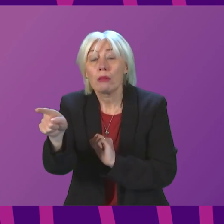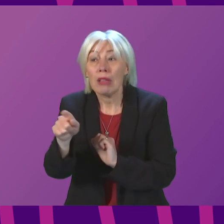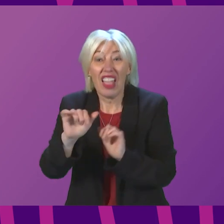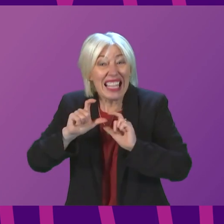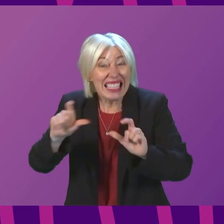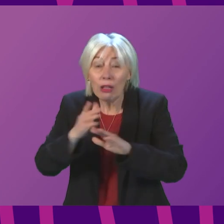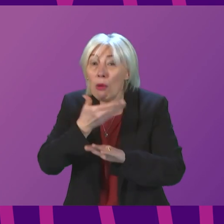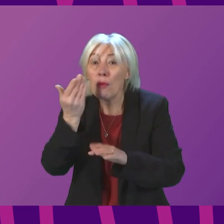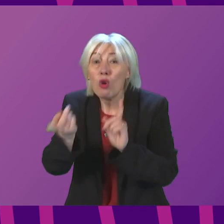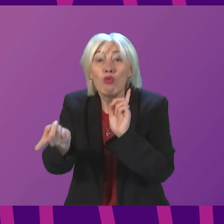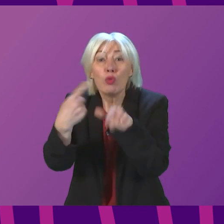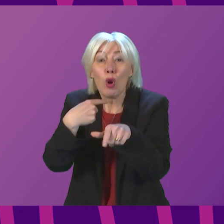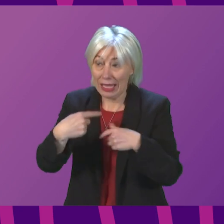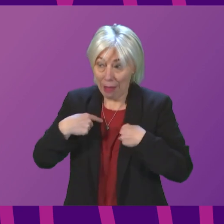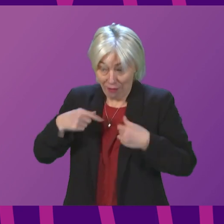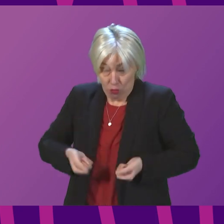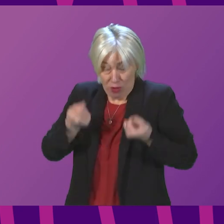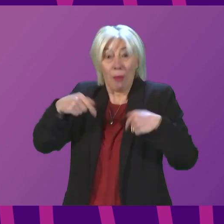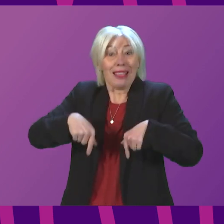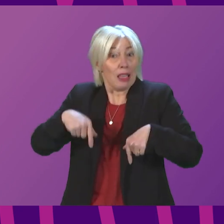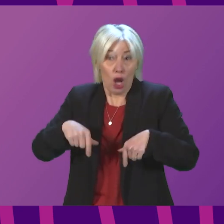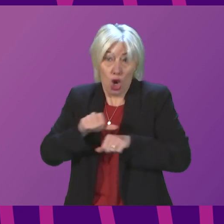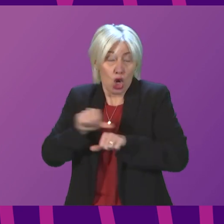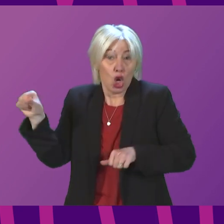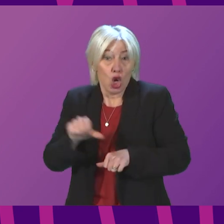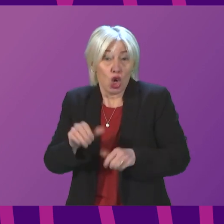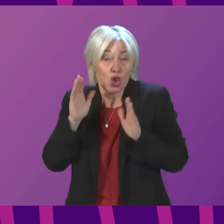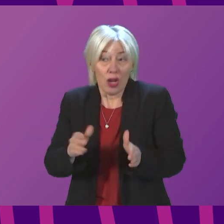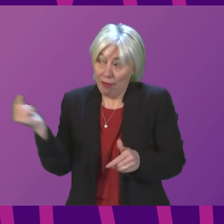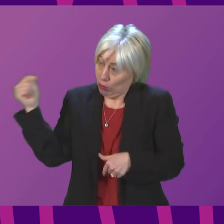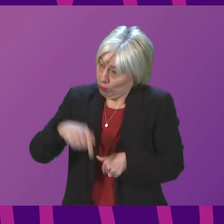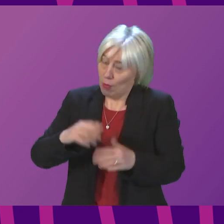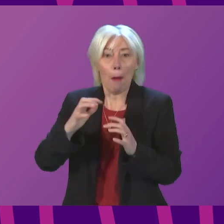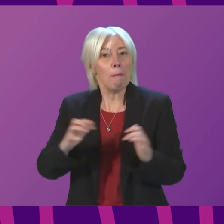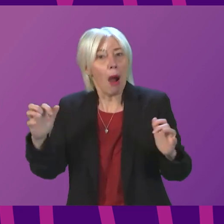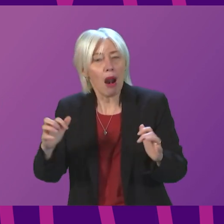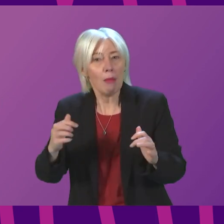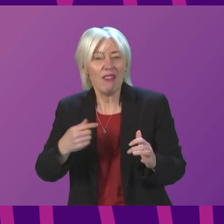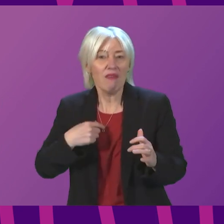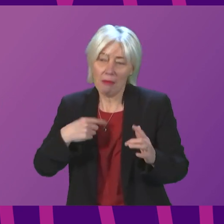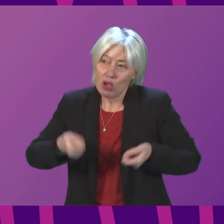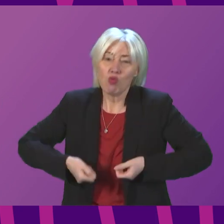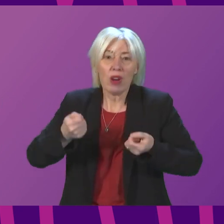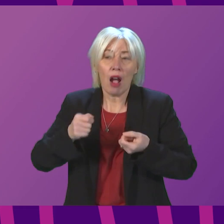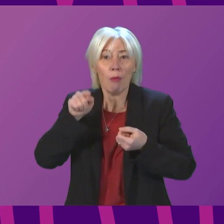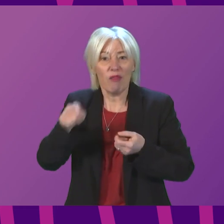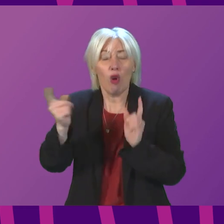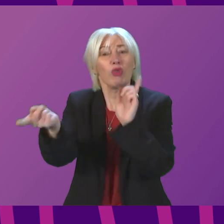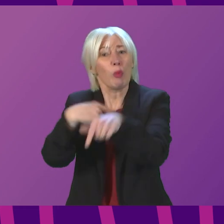a response, I am raising it in First Minister's questions. It should not have to come to the Chamber here in Parliament to get a response,